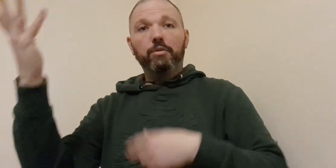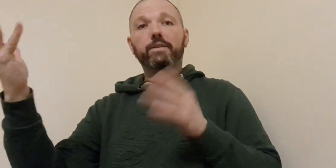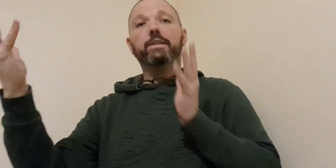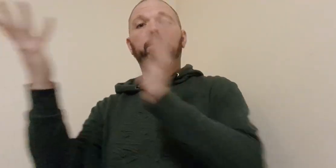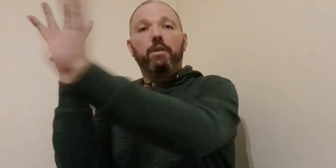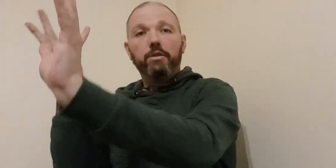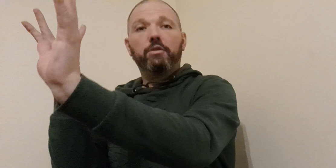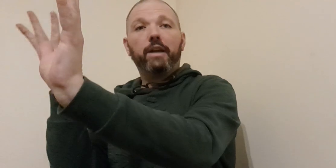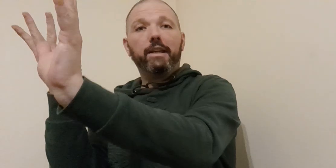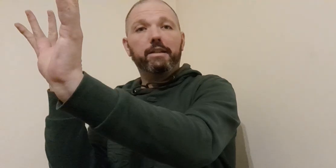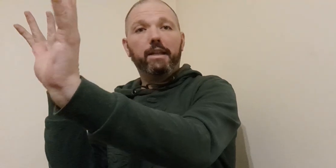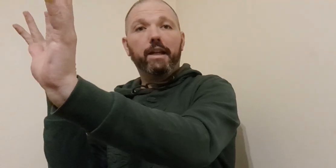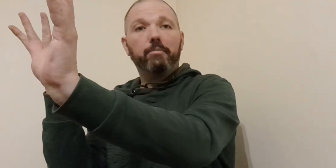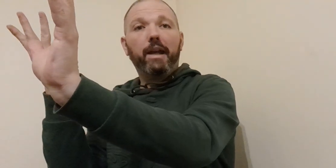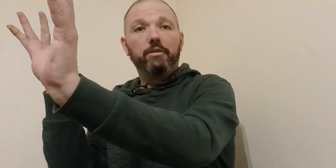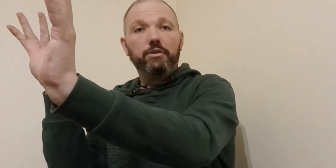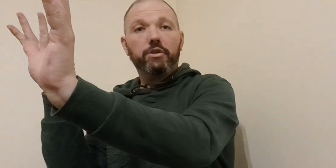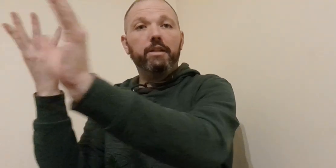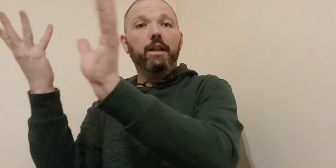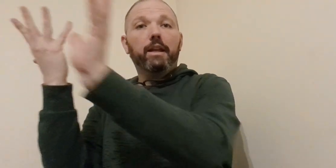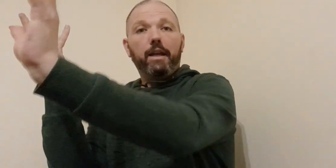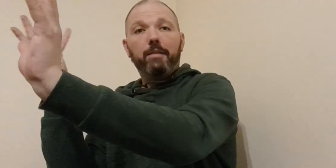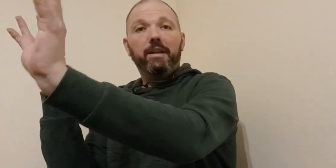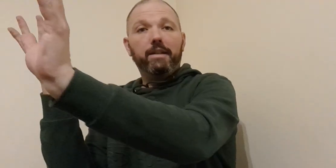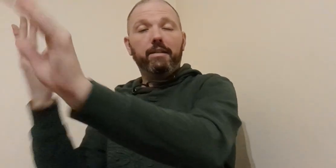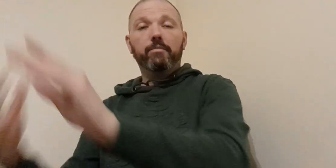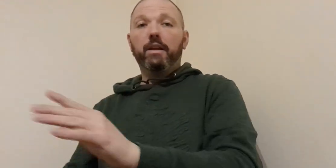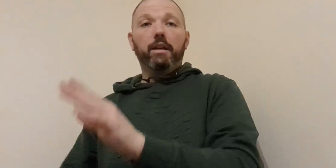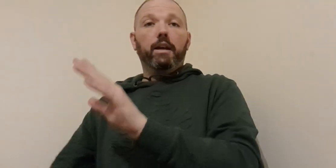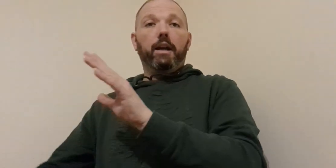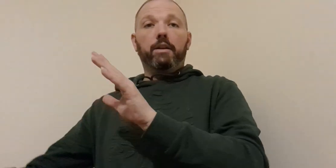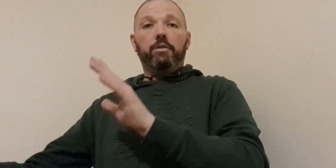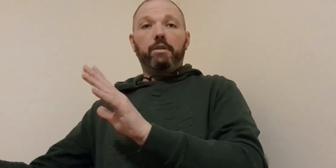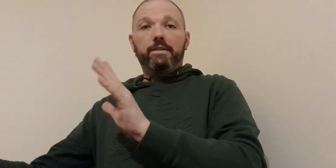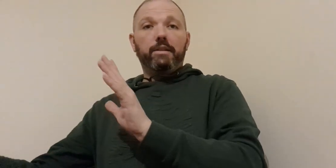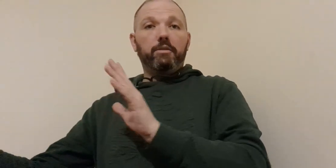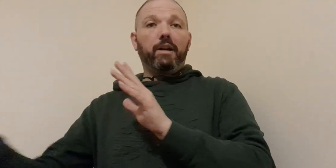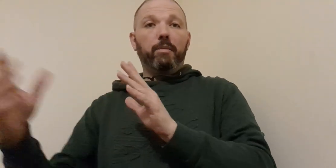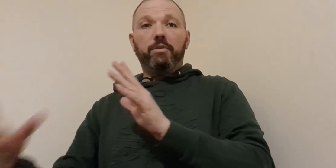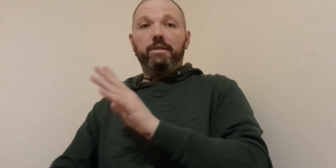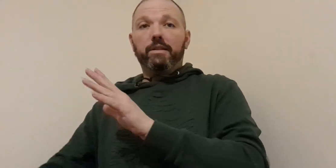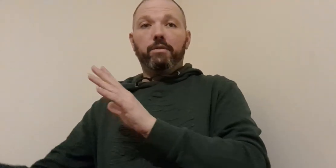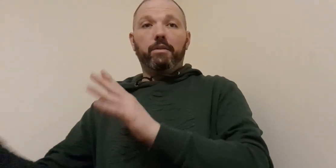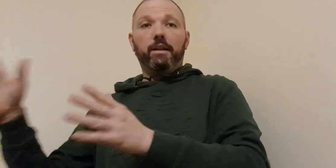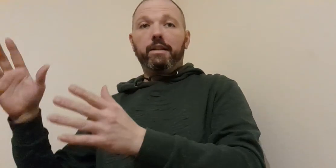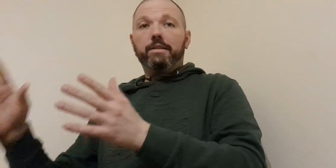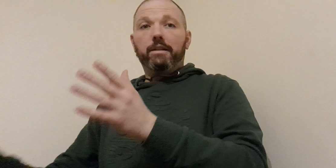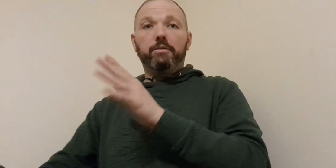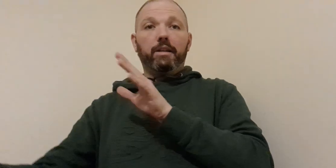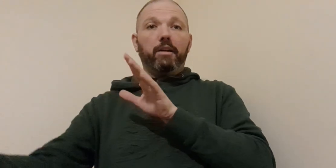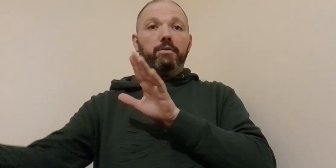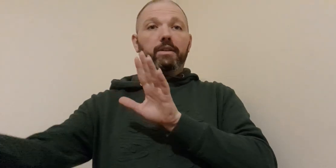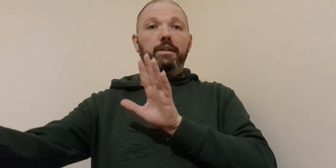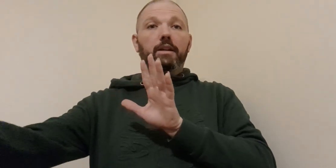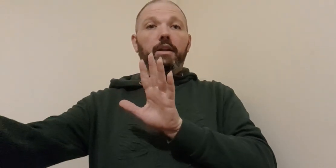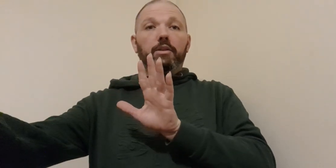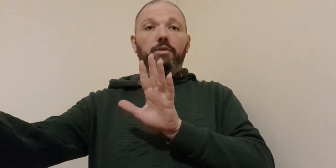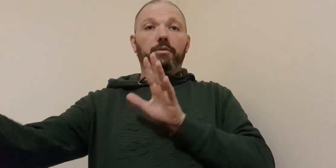process or you're cranking the neck back or the chin and hitting them another let's let go option is if you're on let's let go the outside you're